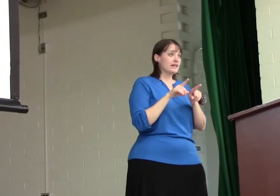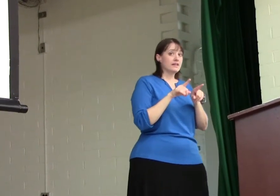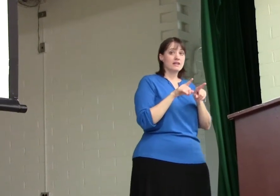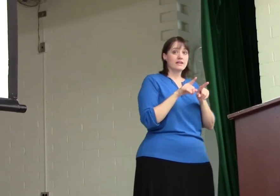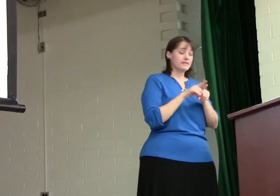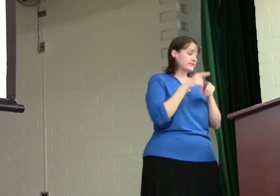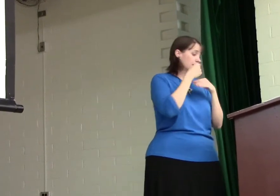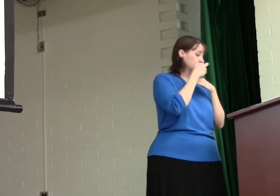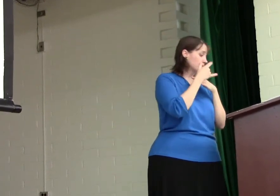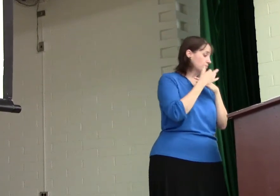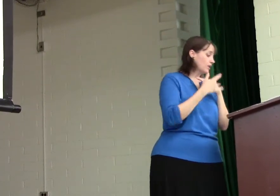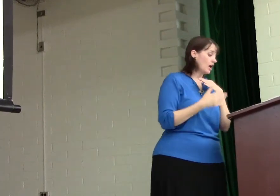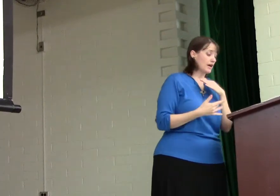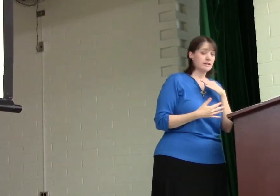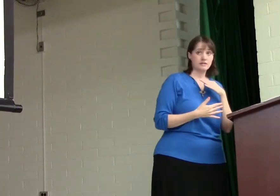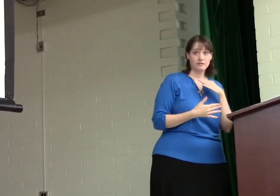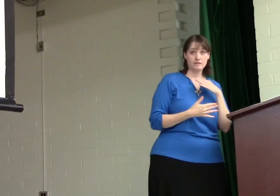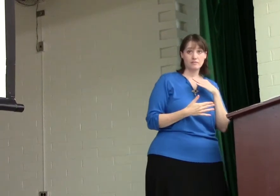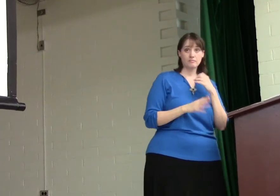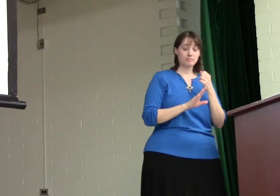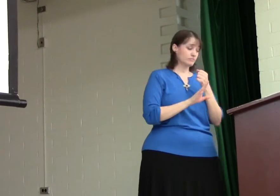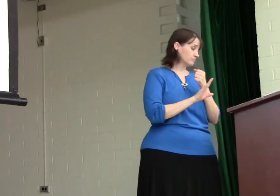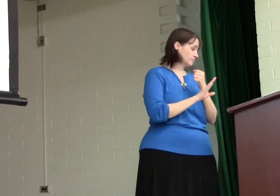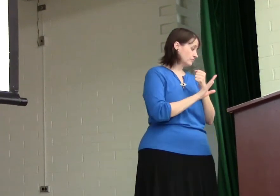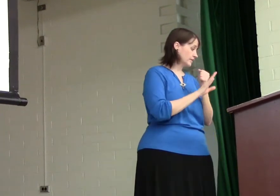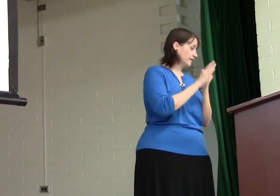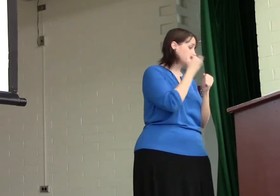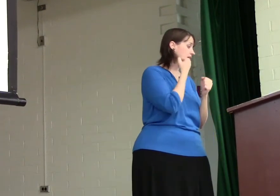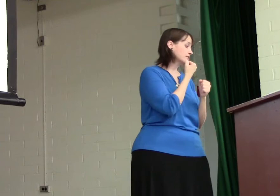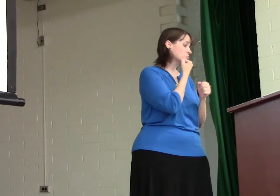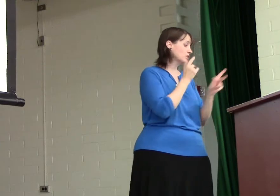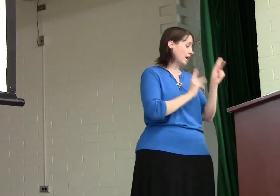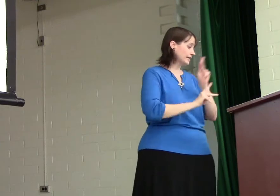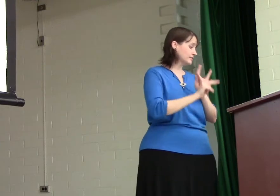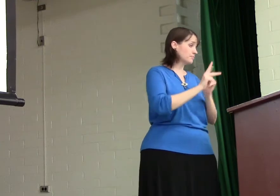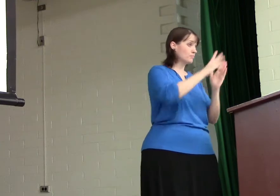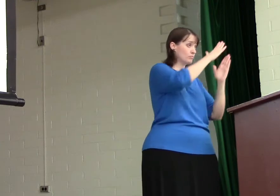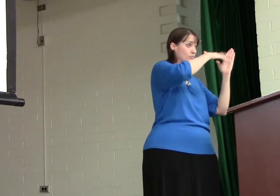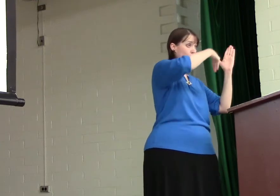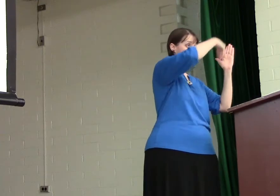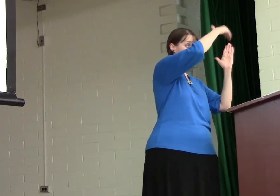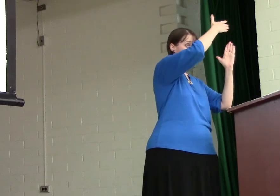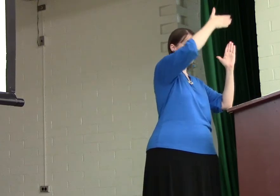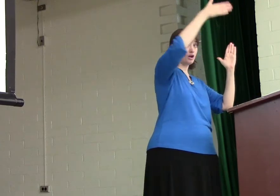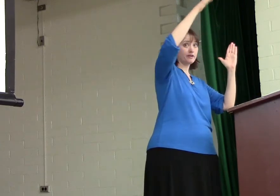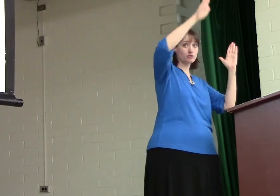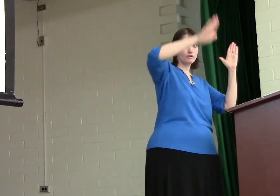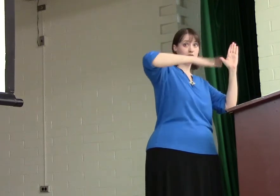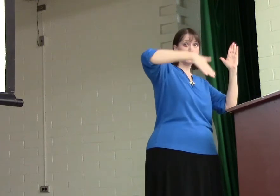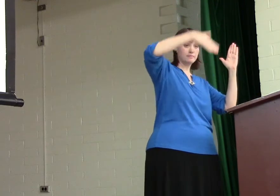The same as the blood that the Israelites put on their door frames,